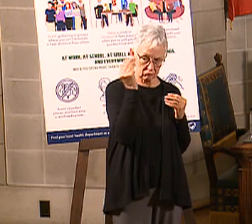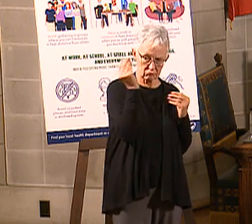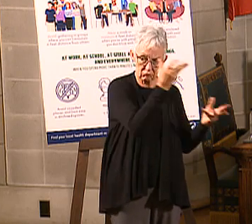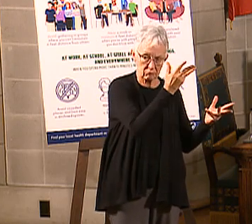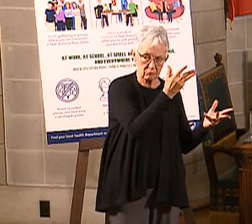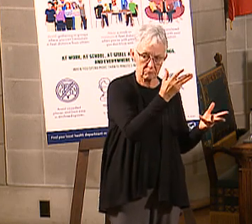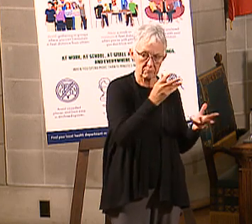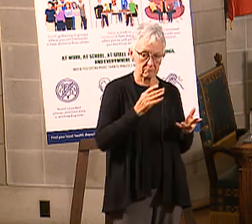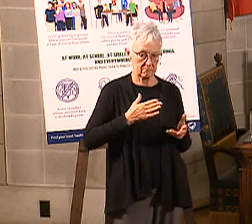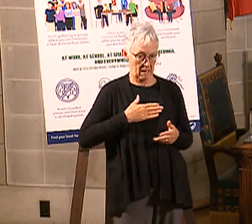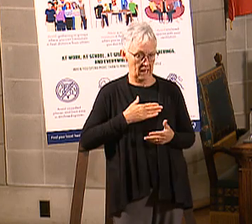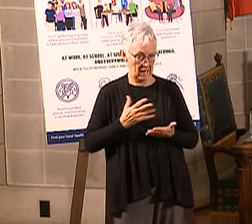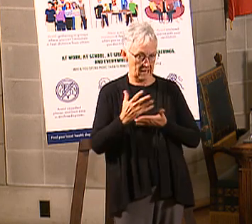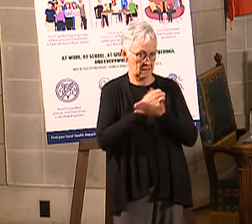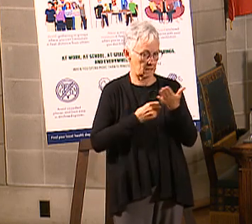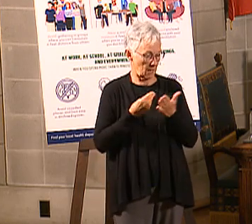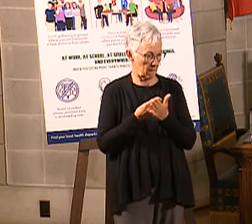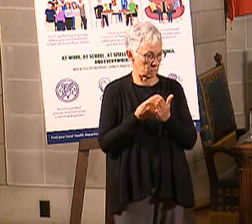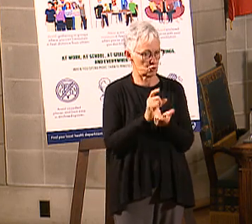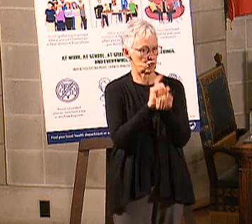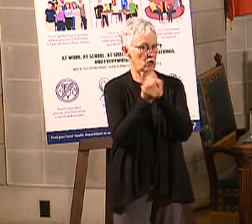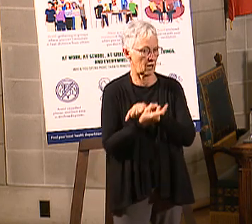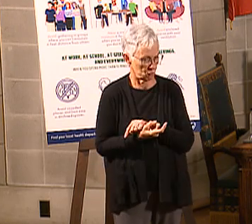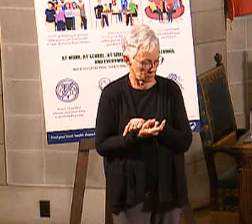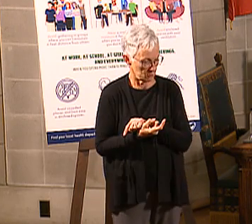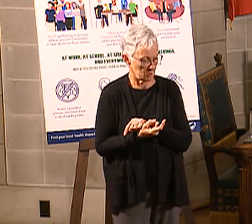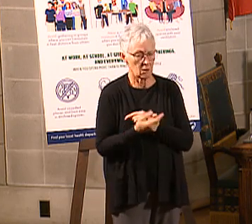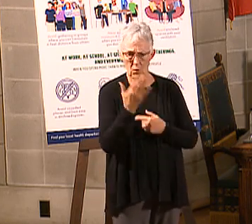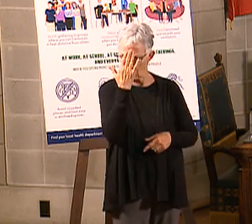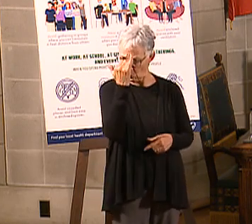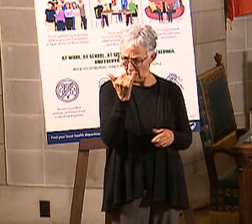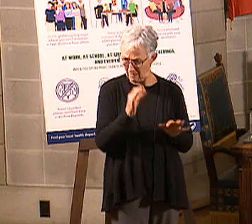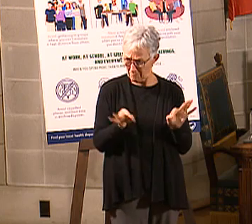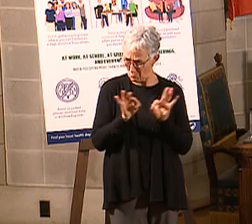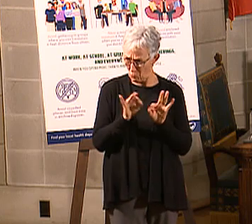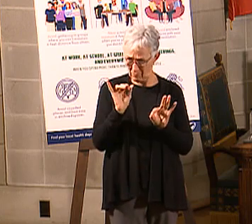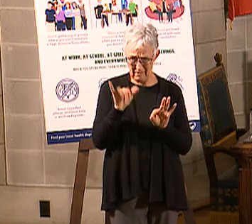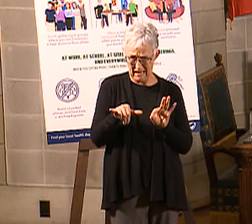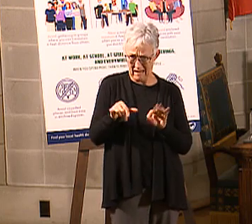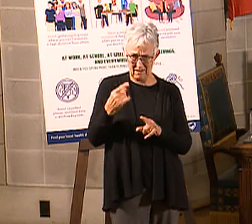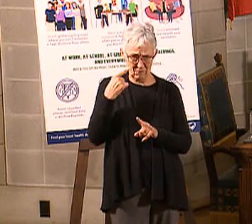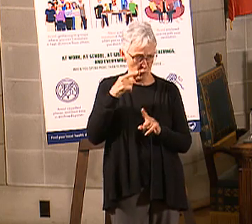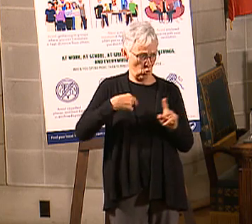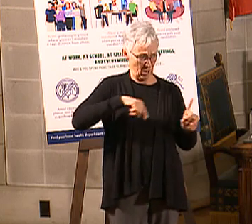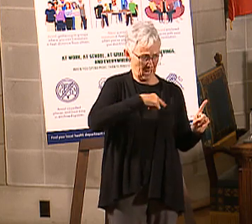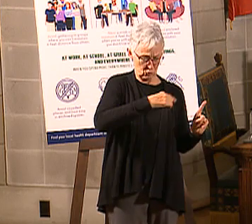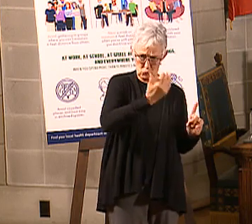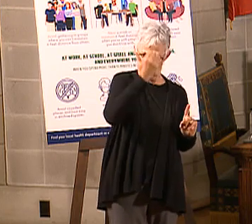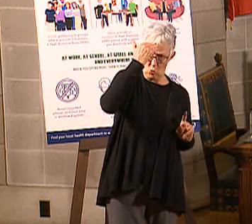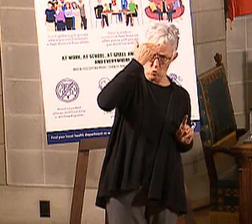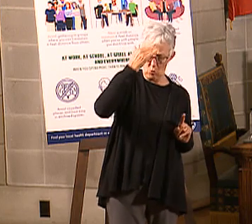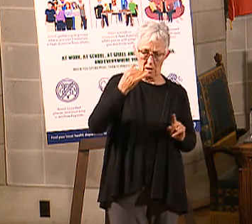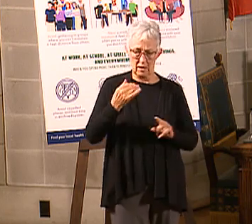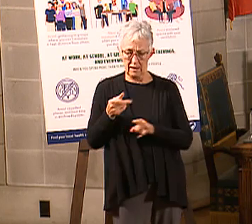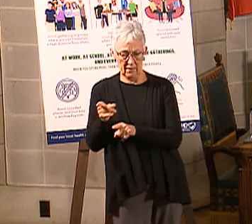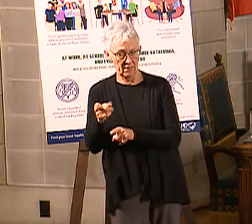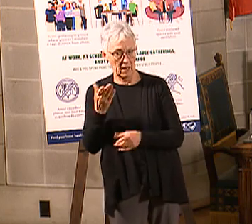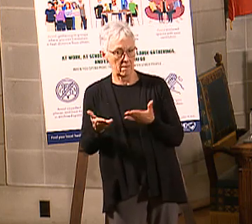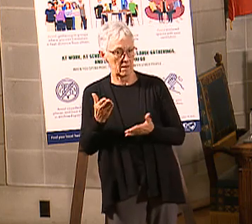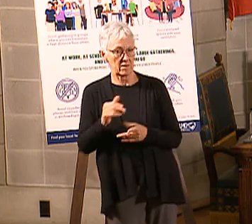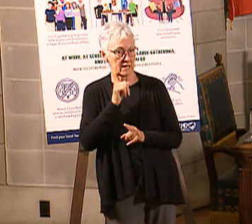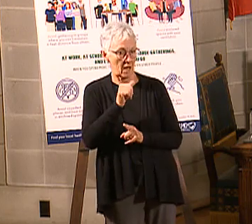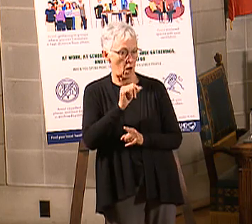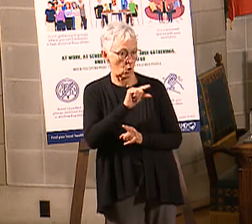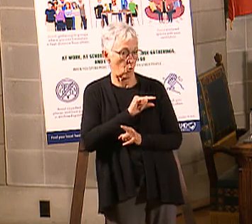on circumstances. And why is that important? Well, if an individual would no longer be eligible or